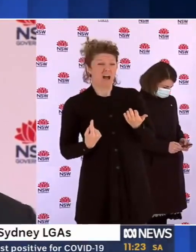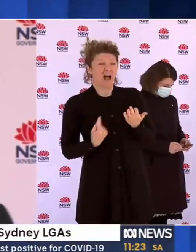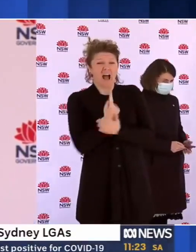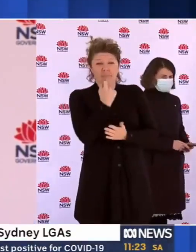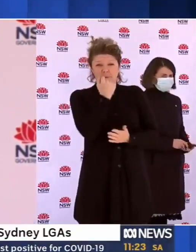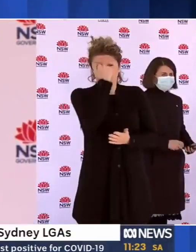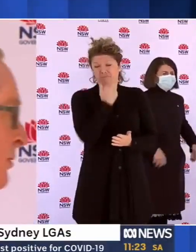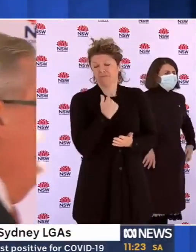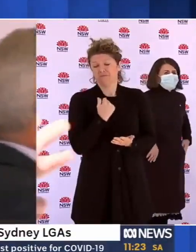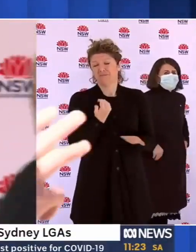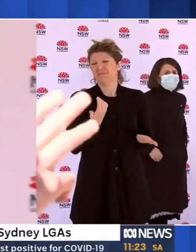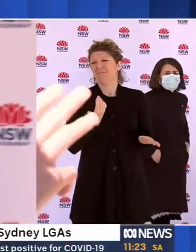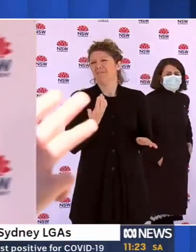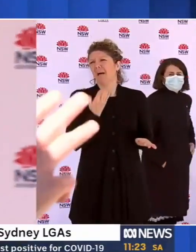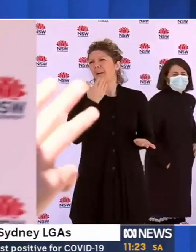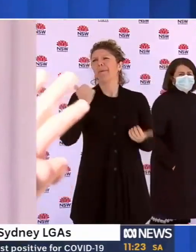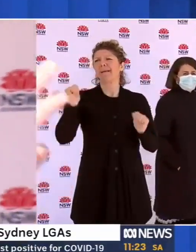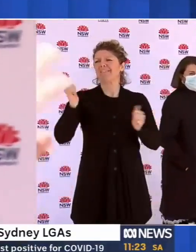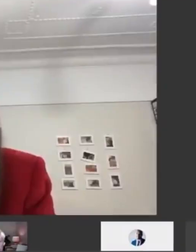Move on.